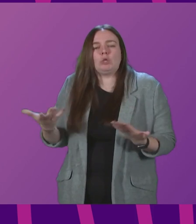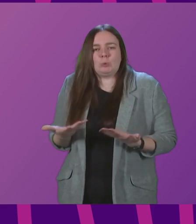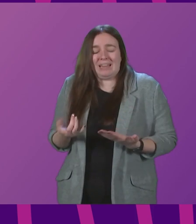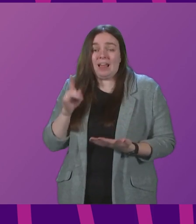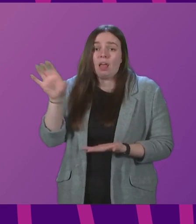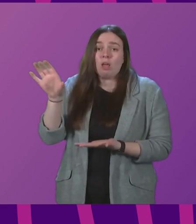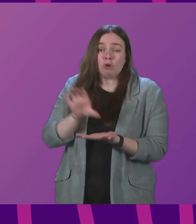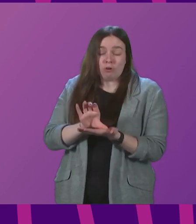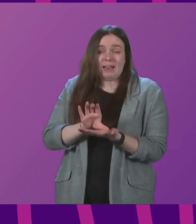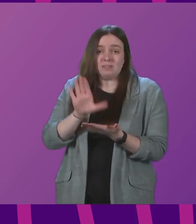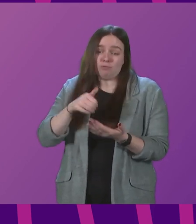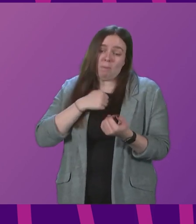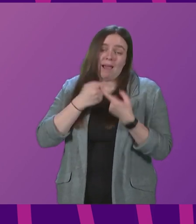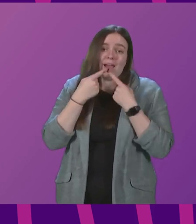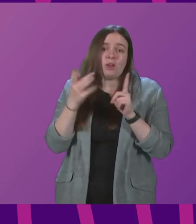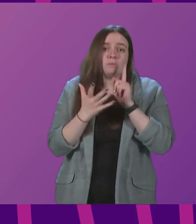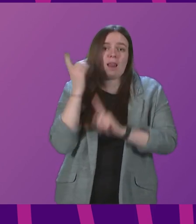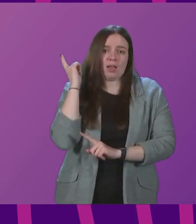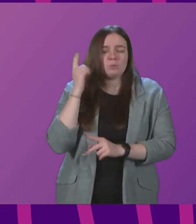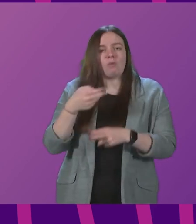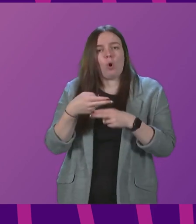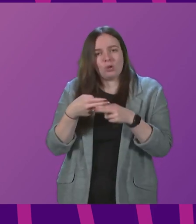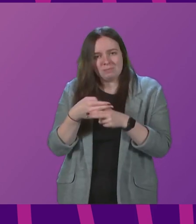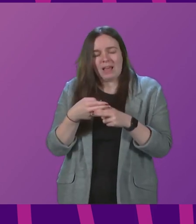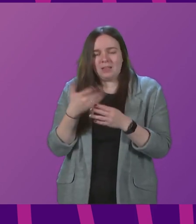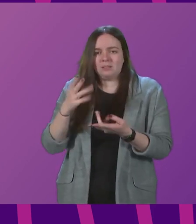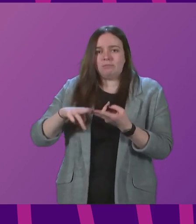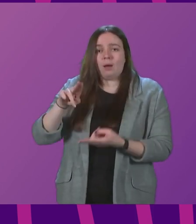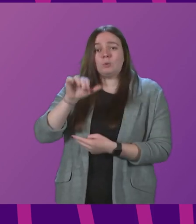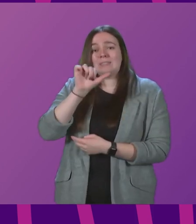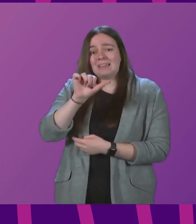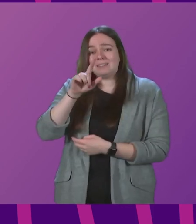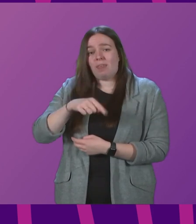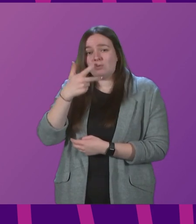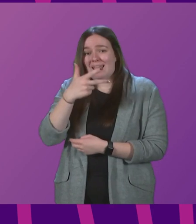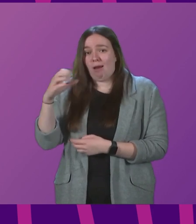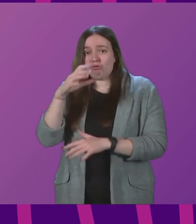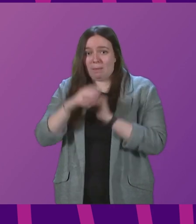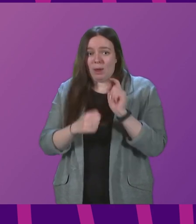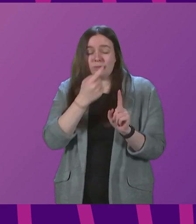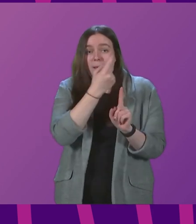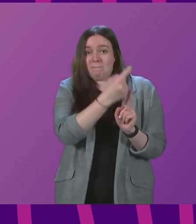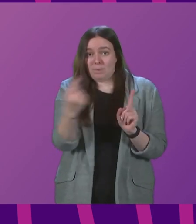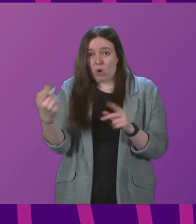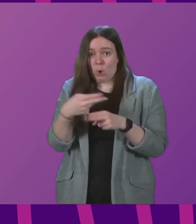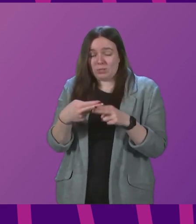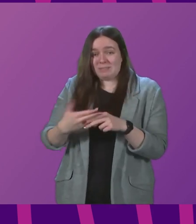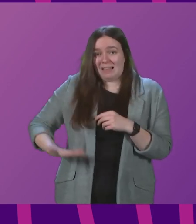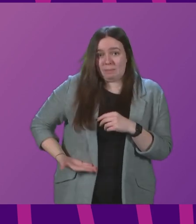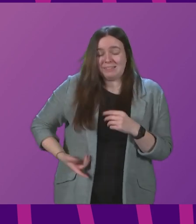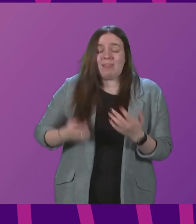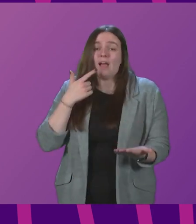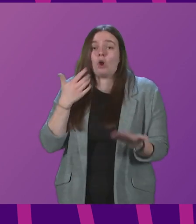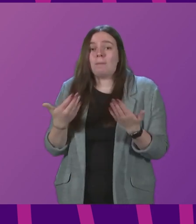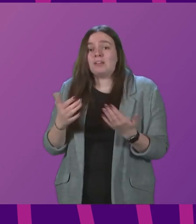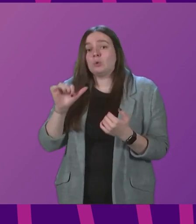grants based on my announcement last week for hospitality, is up to £6,800 per hospitality business. That compares to